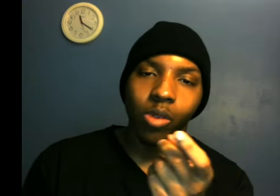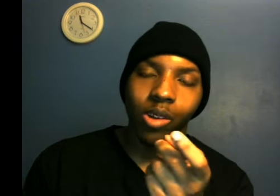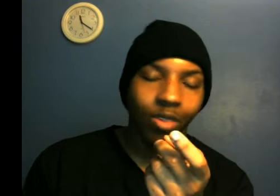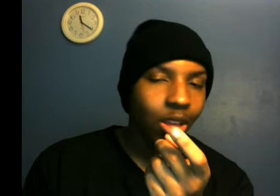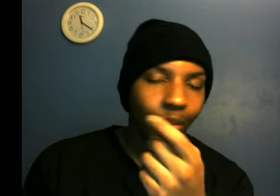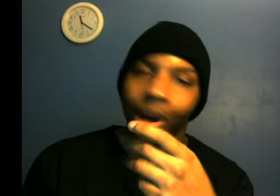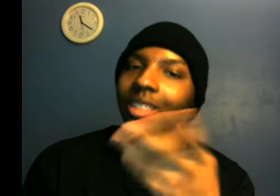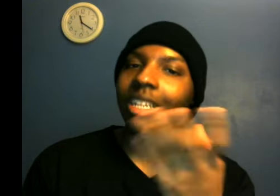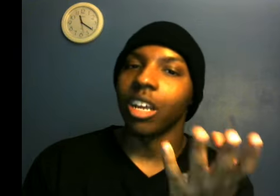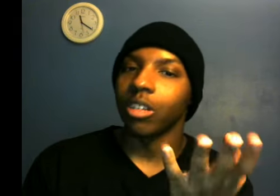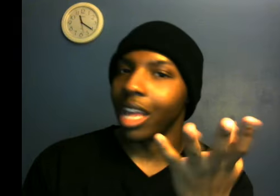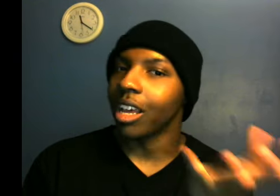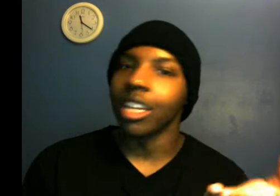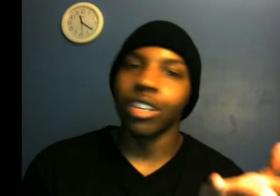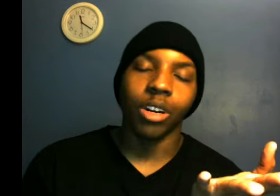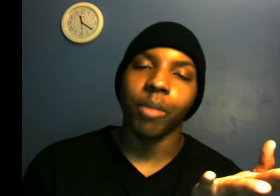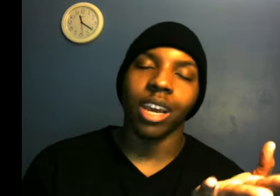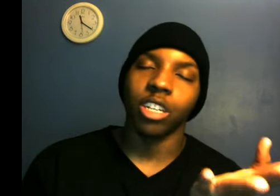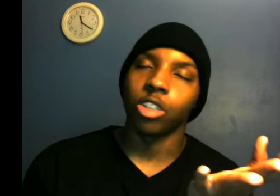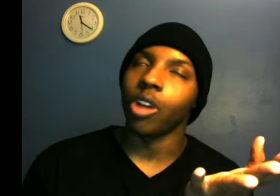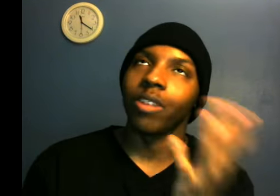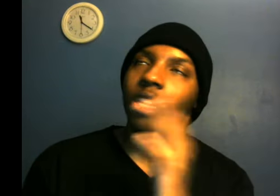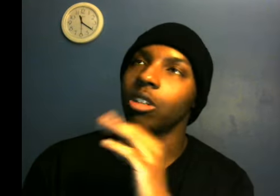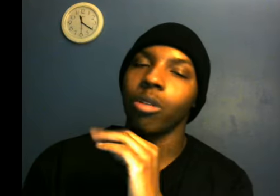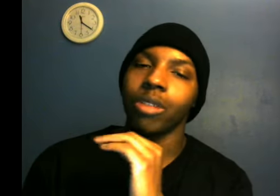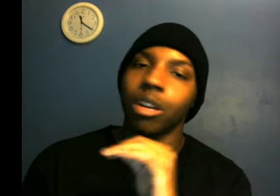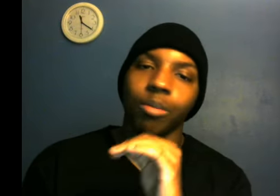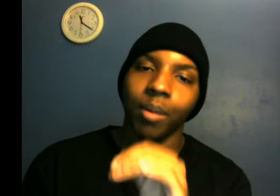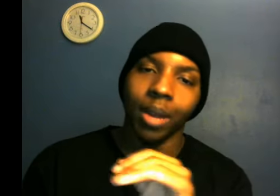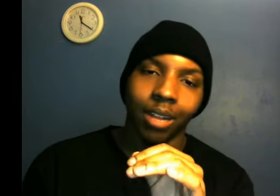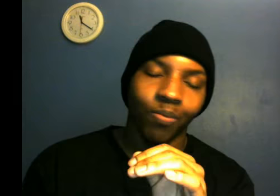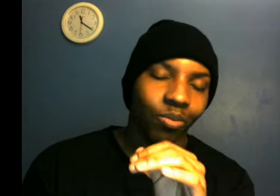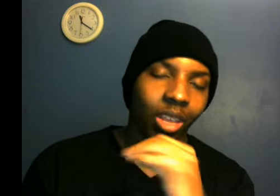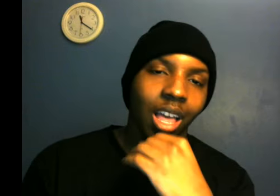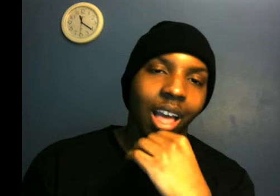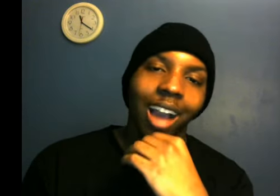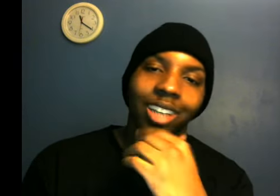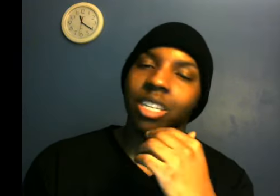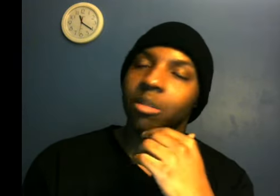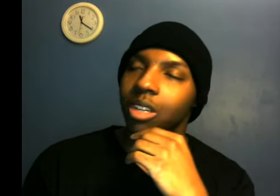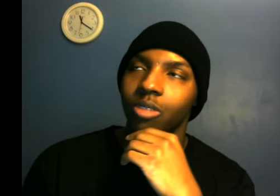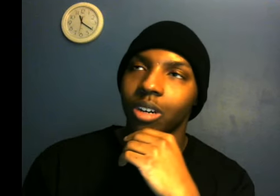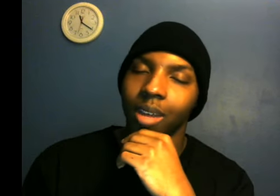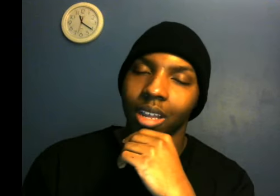with. But I think they're getting a running back in the draft. There is no doubt in my mind. I can see them getting a running back.